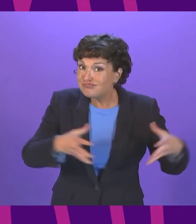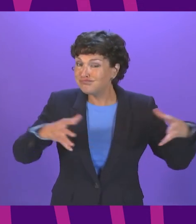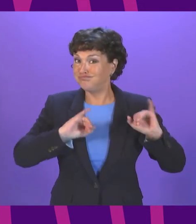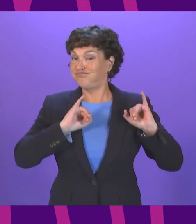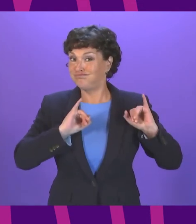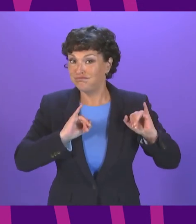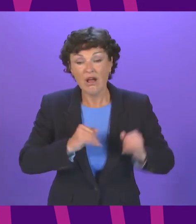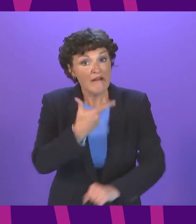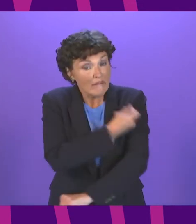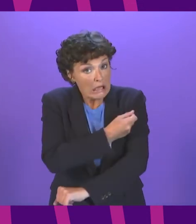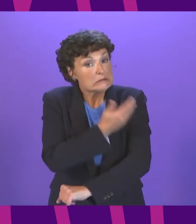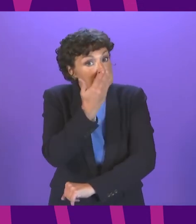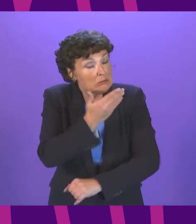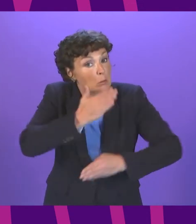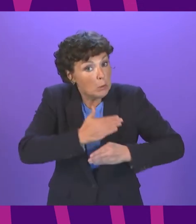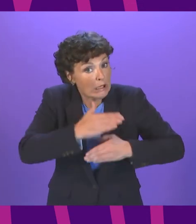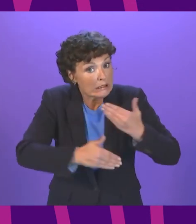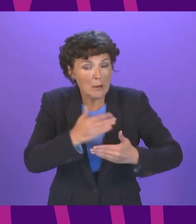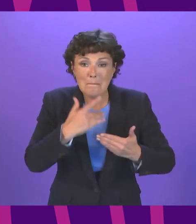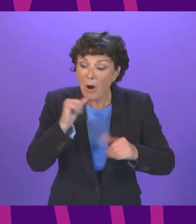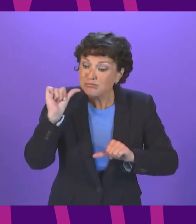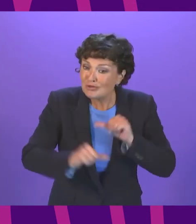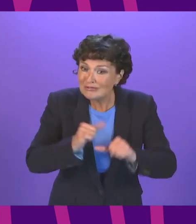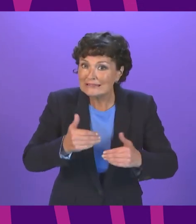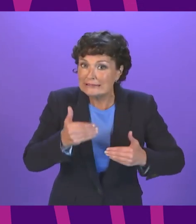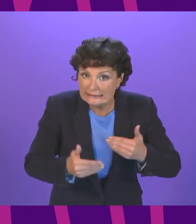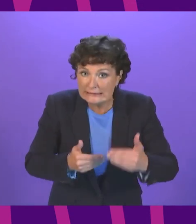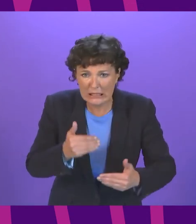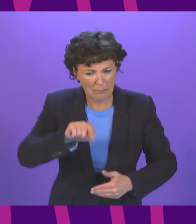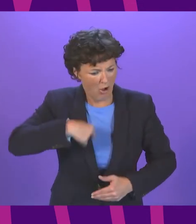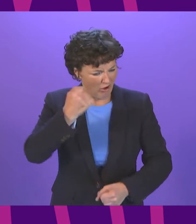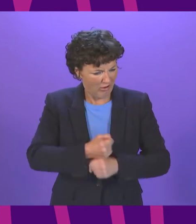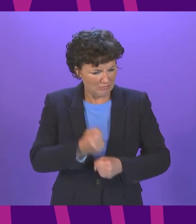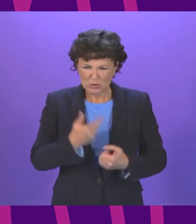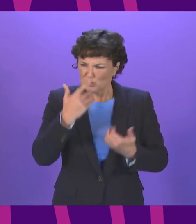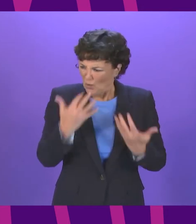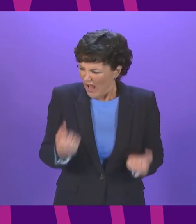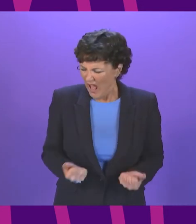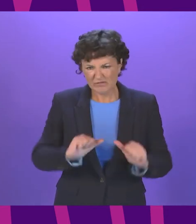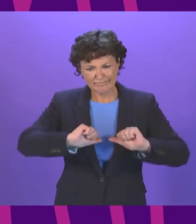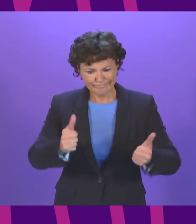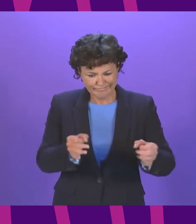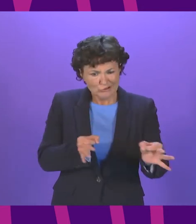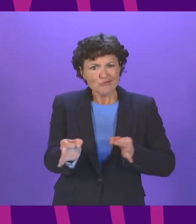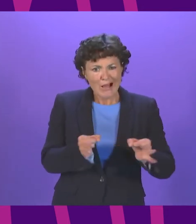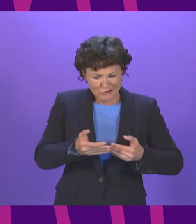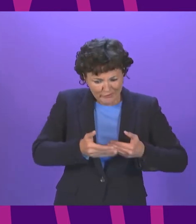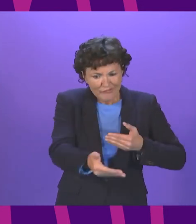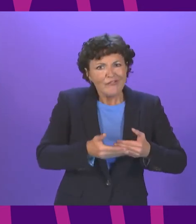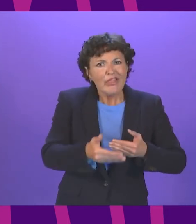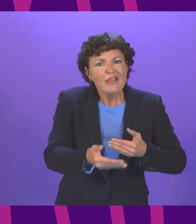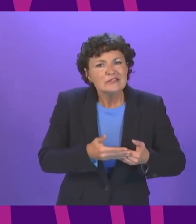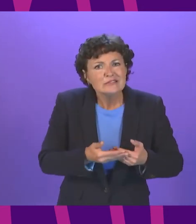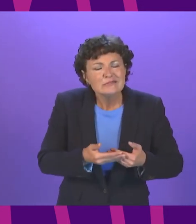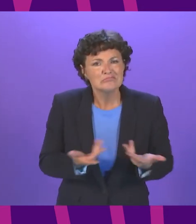overall progress is stalling and we have a government that doesn't appear to have a coherent strategy for this phase of the pandemic. All of this